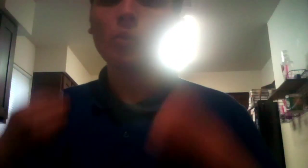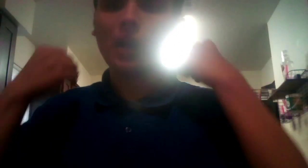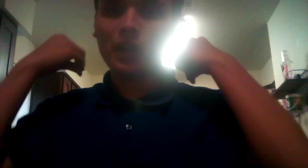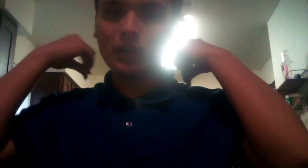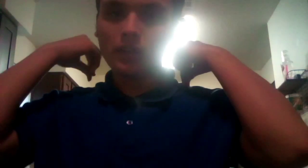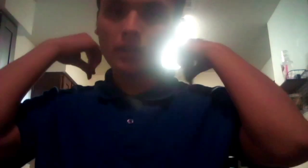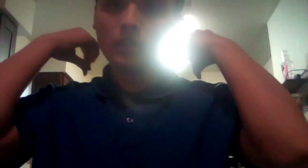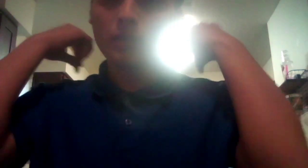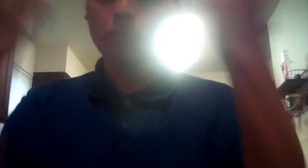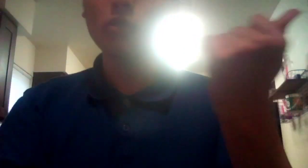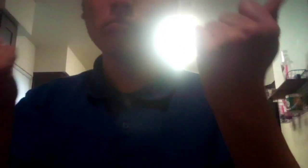one, boom.